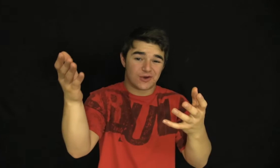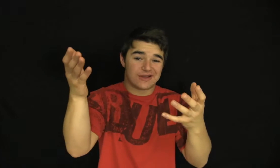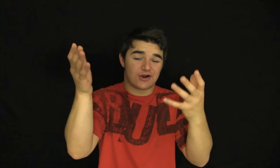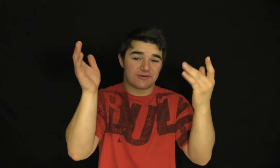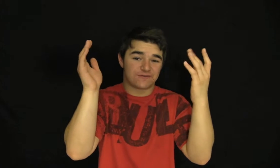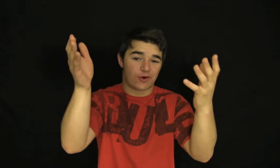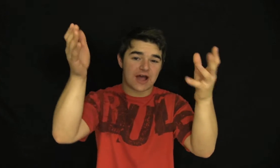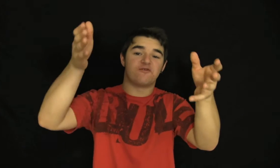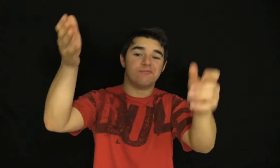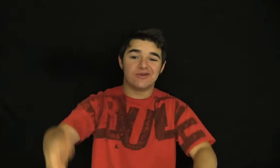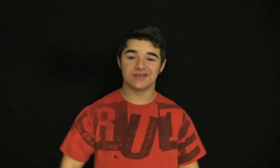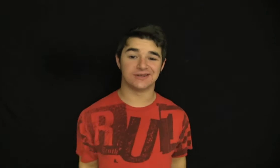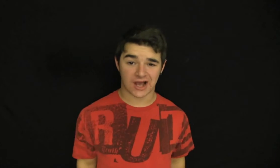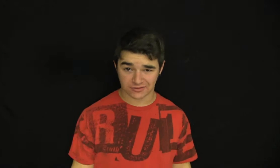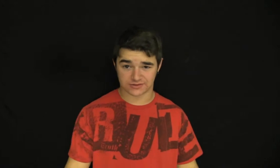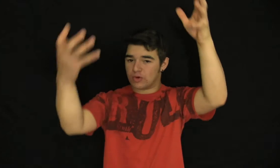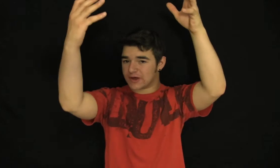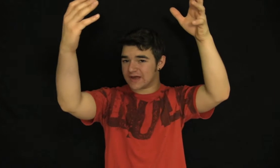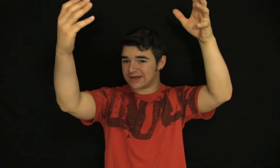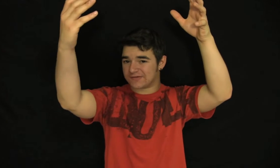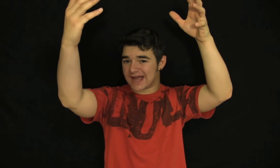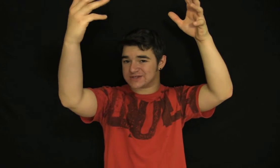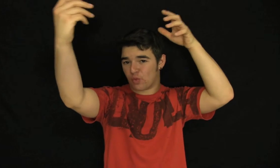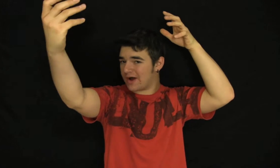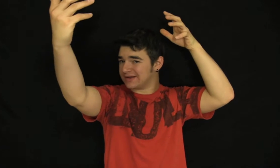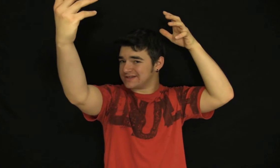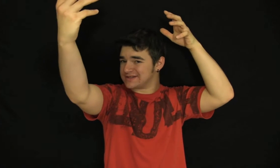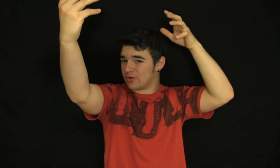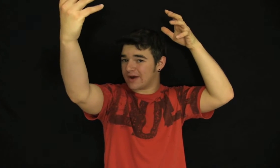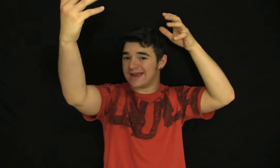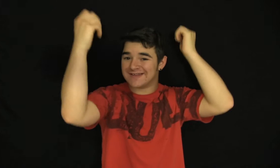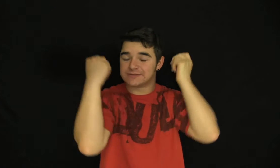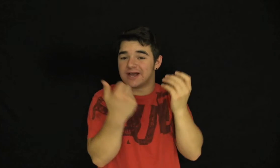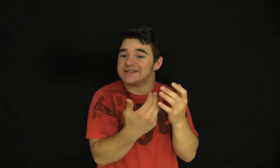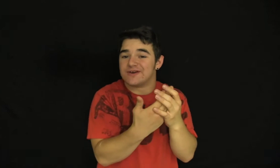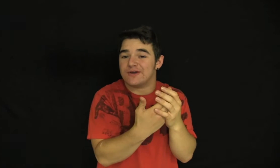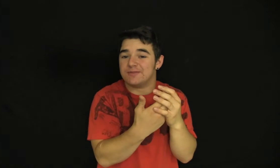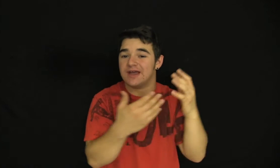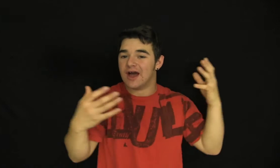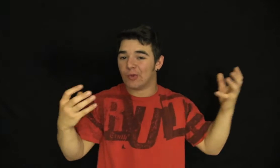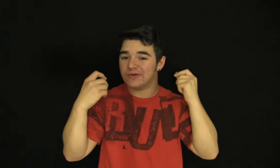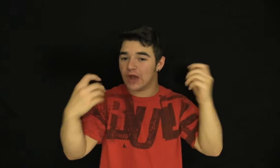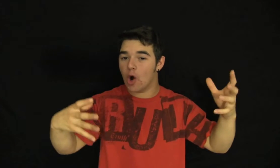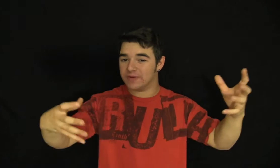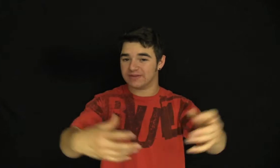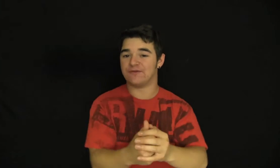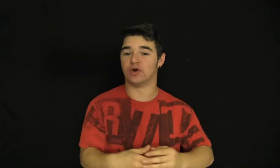donated almost $4.5 million. With all that, you have to ask, what is it so great? And that's because it's going to be a really open platform.